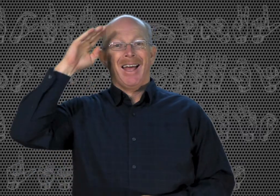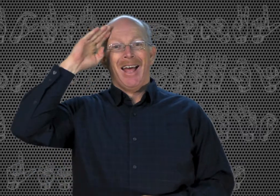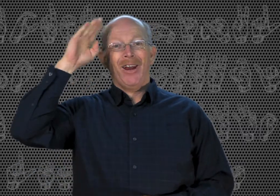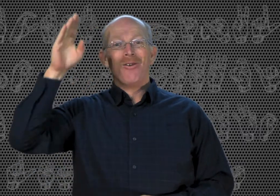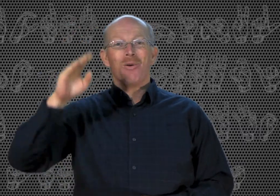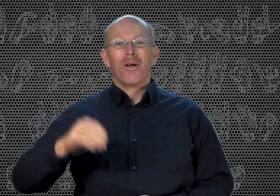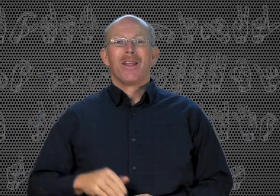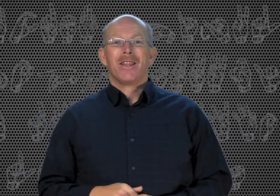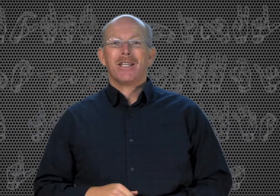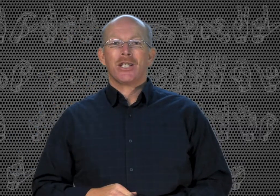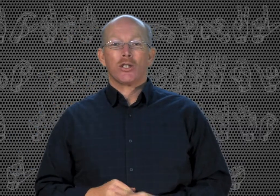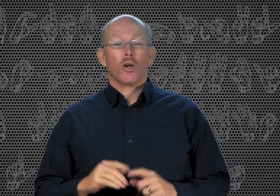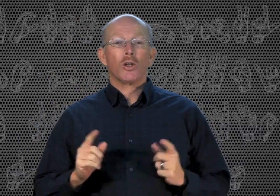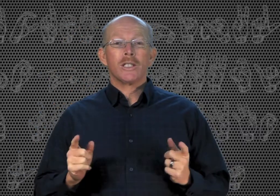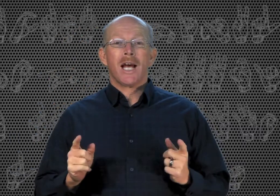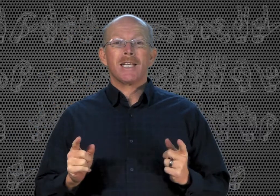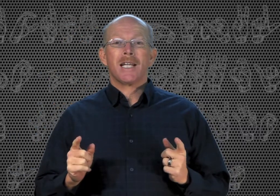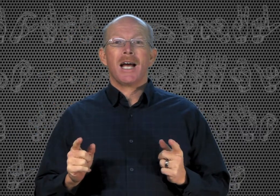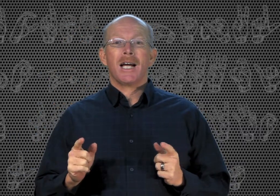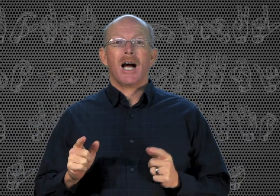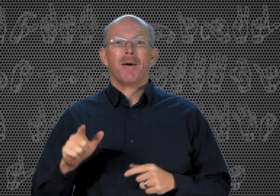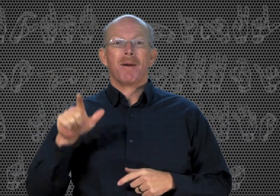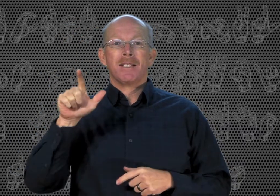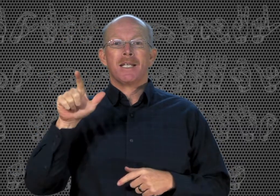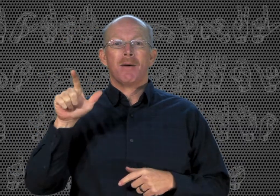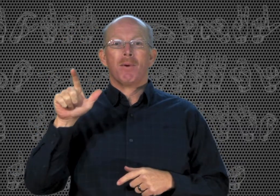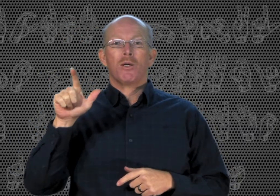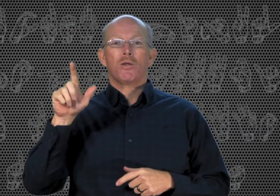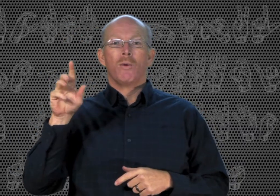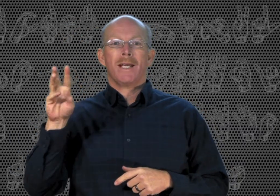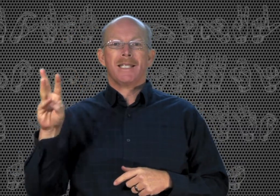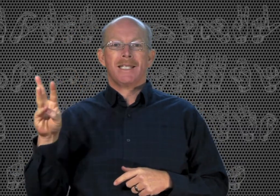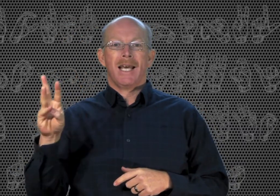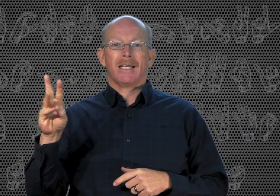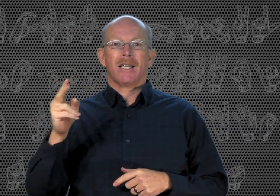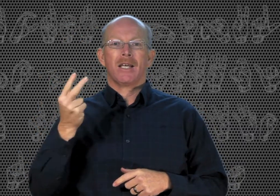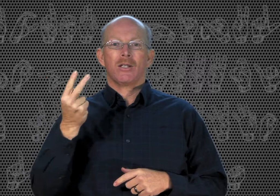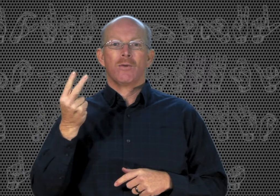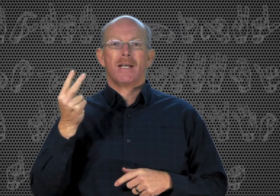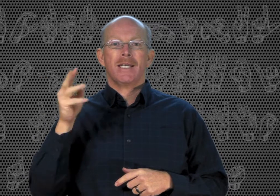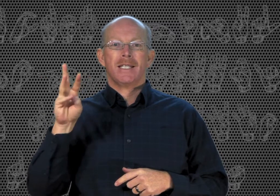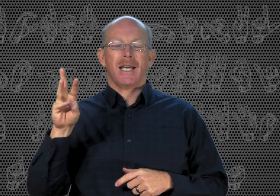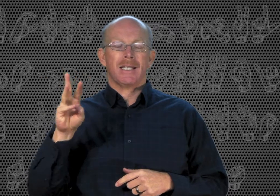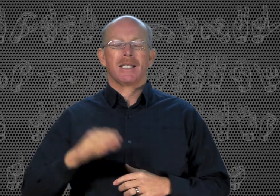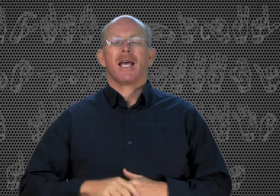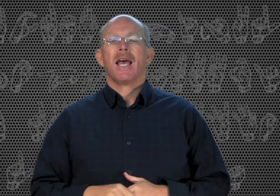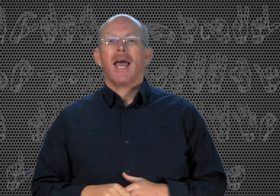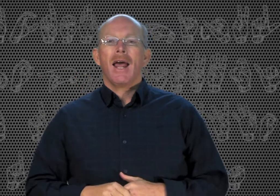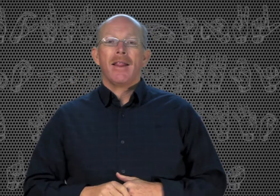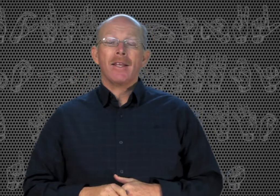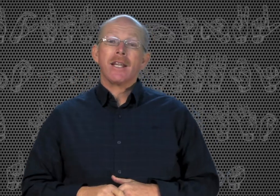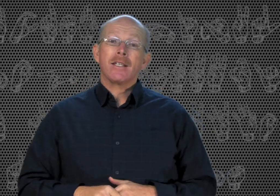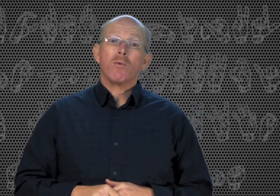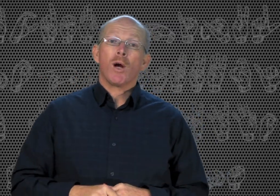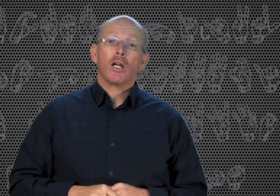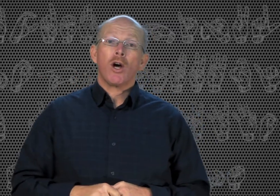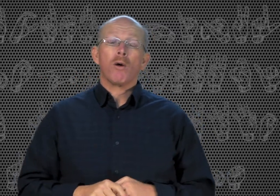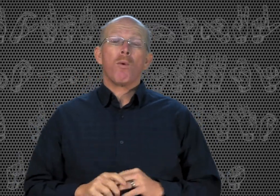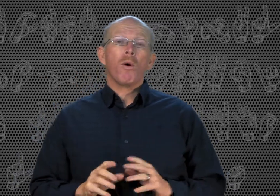Hello. This is LearnSigns.com, lesson number 26, 26. In this lesson, we're going to talk more